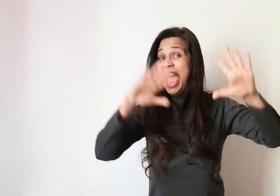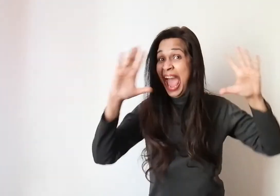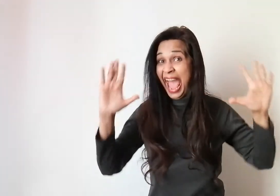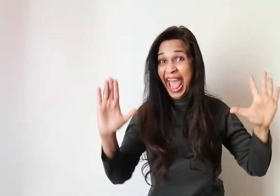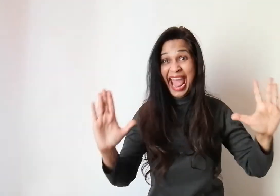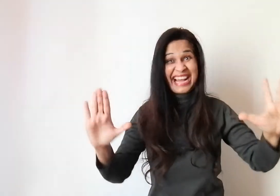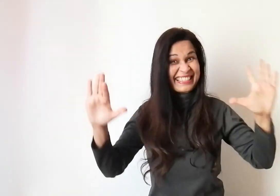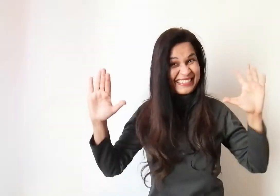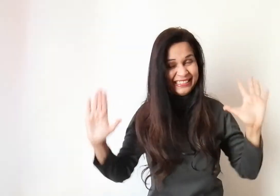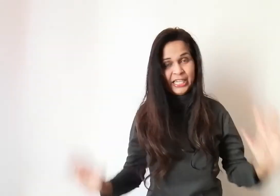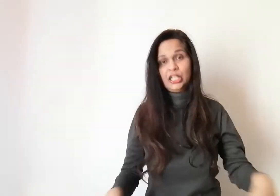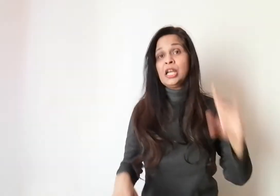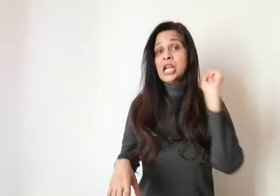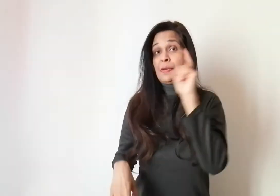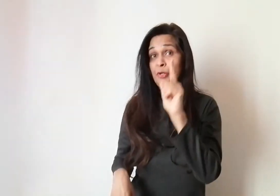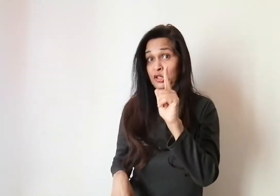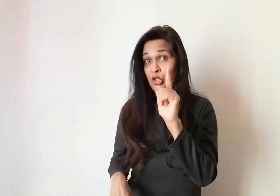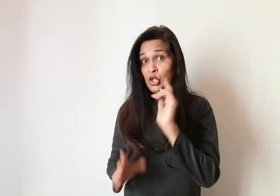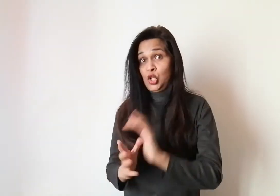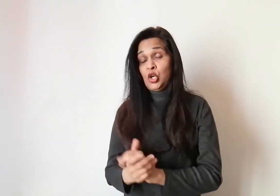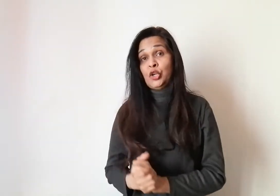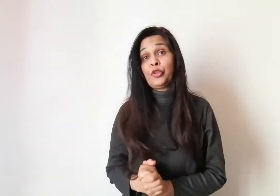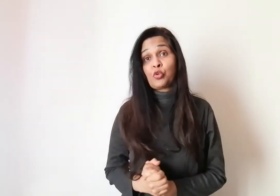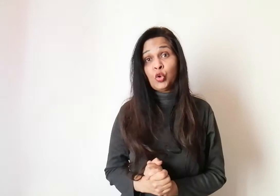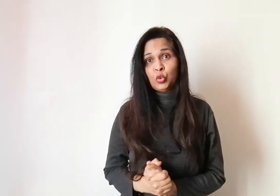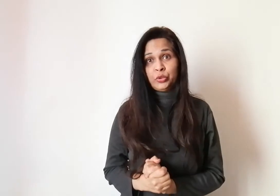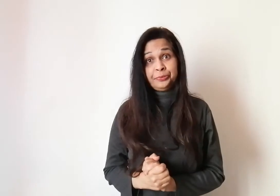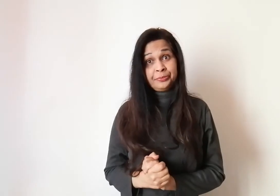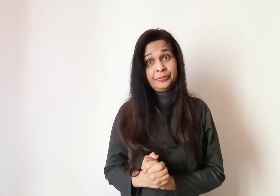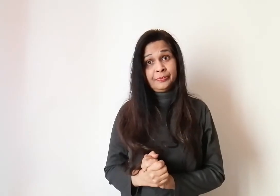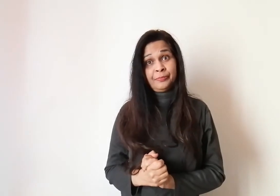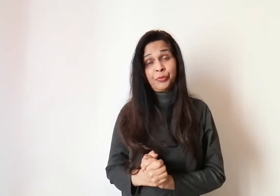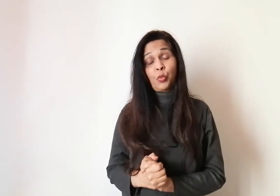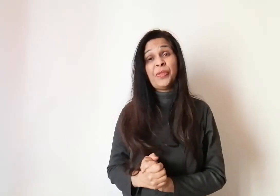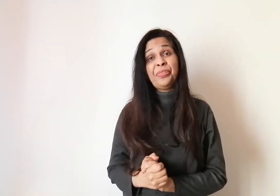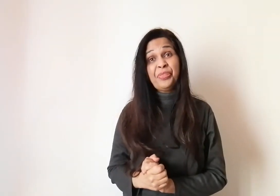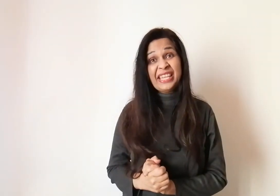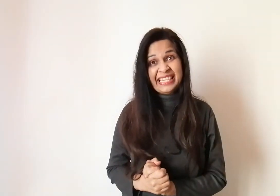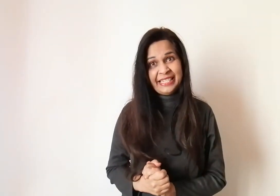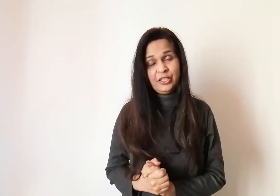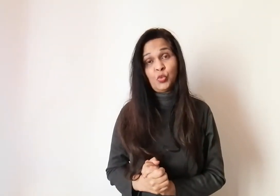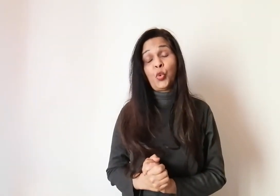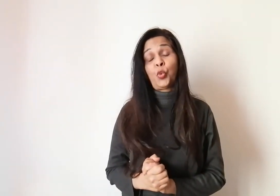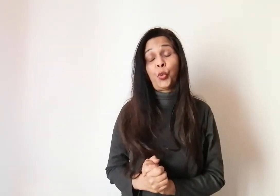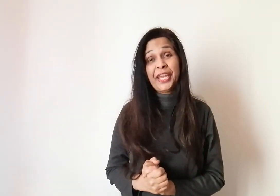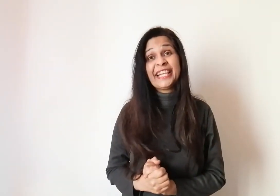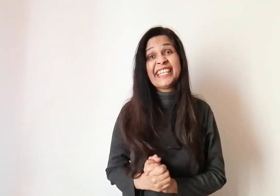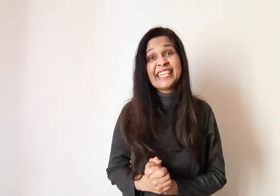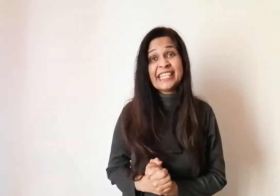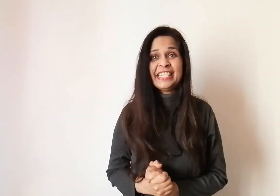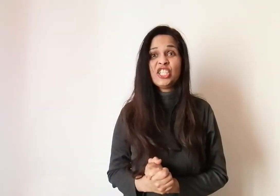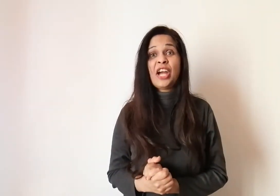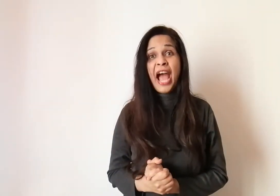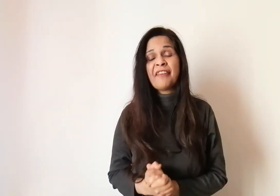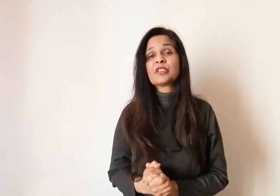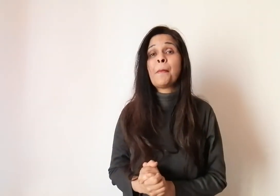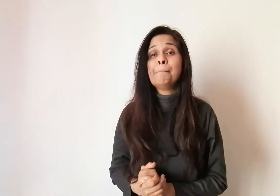accidents. But on the road, we need, we really need to have some